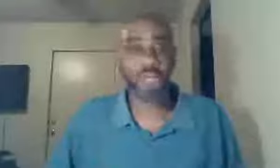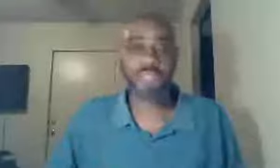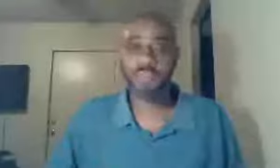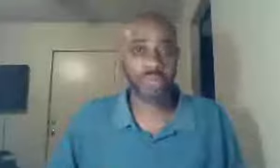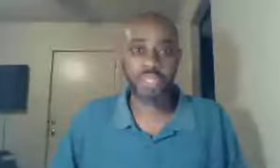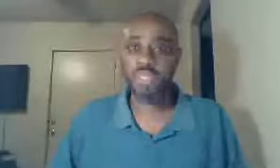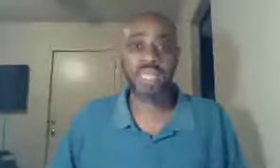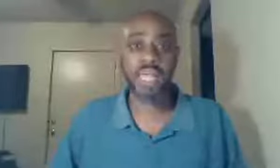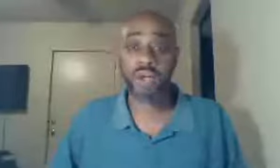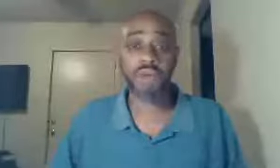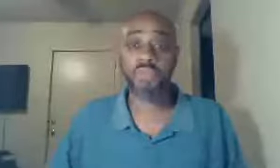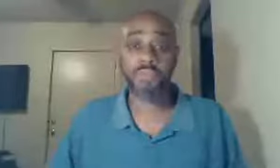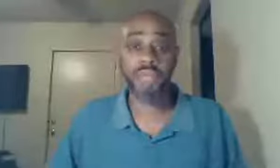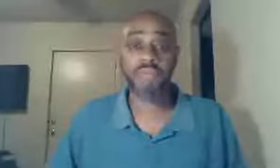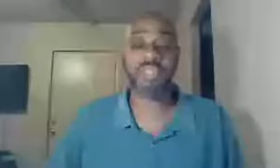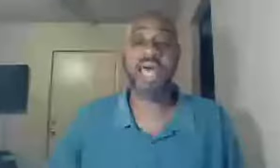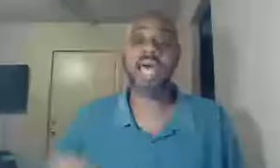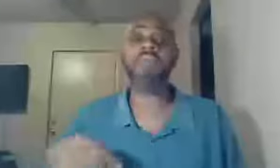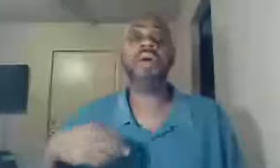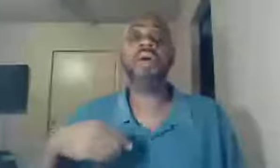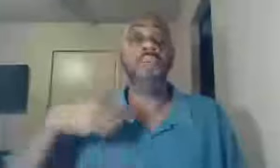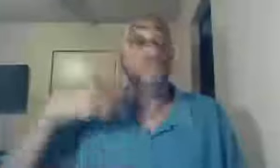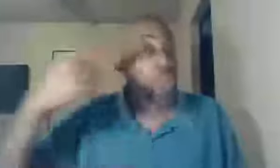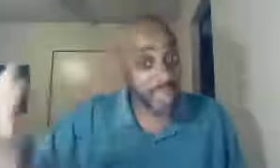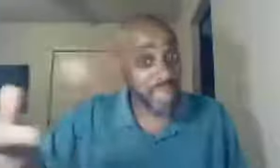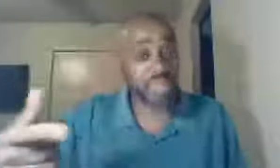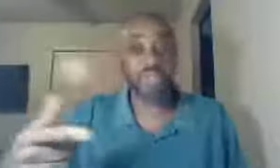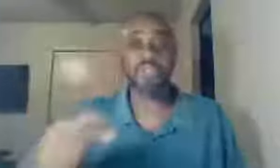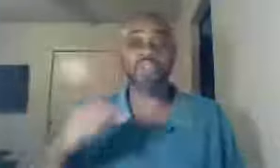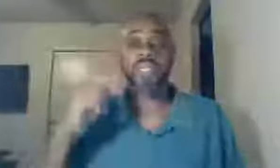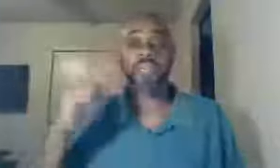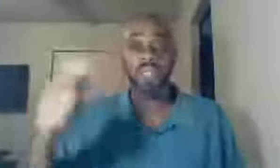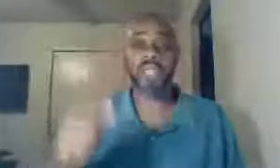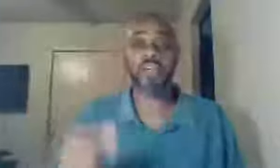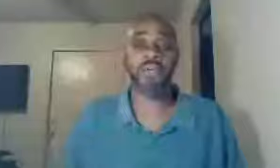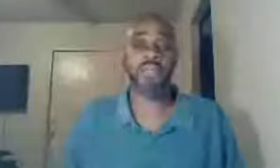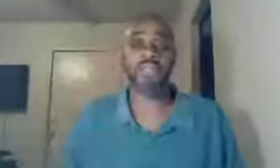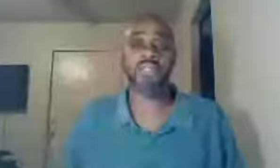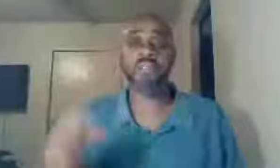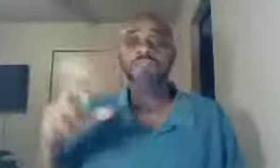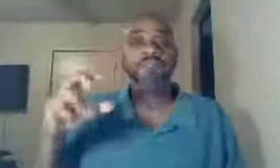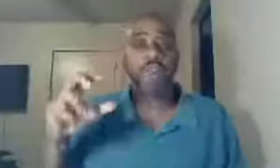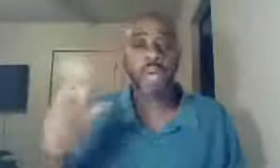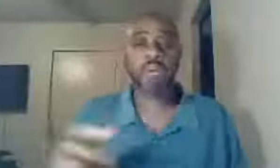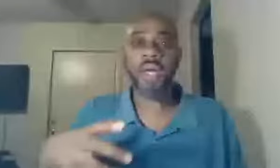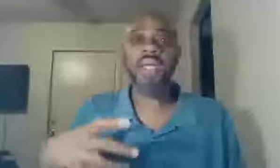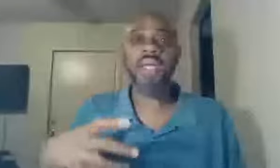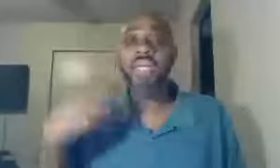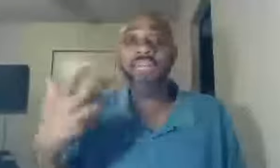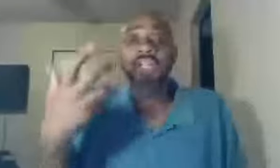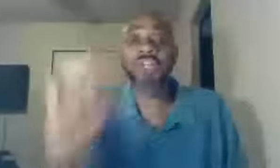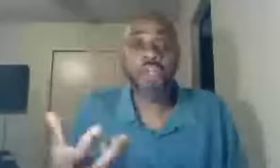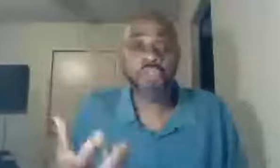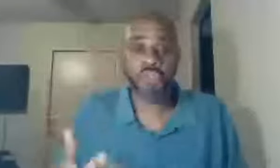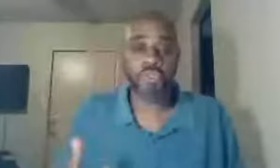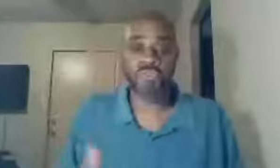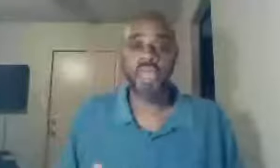preached, and preached, and he had gone through a period of time, which we'll get to eventually, in 2 Corinthians, where he even alludes to the fact,